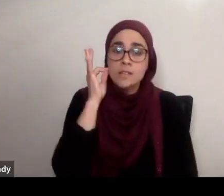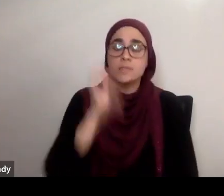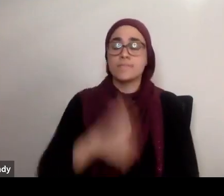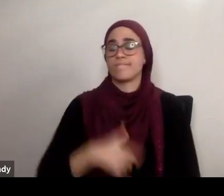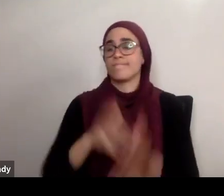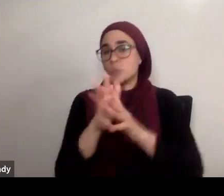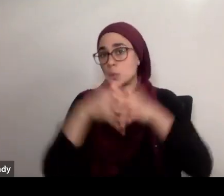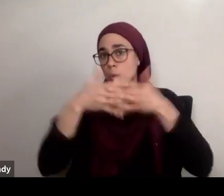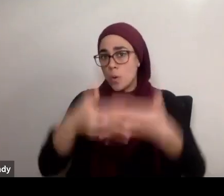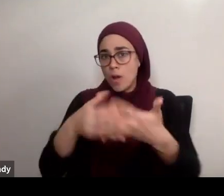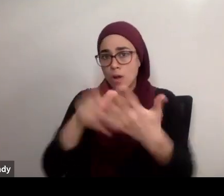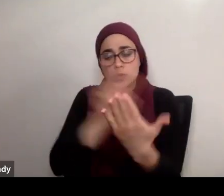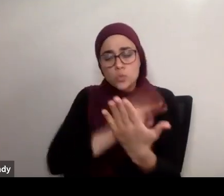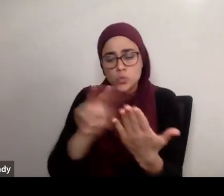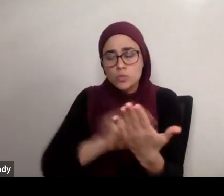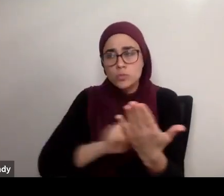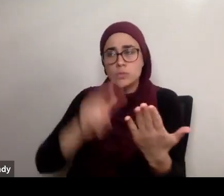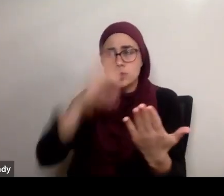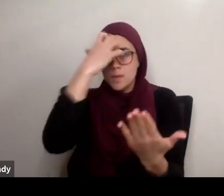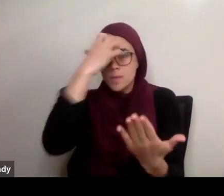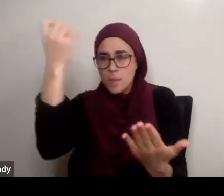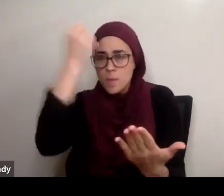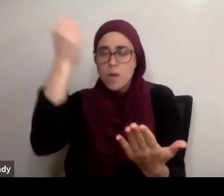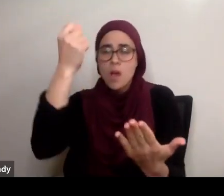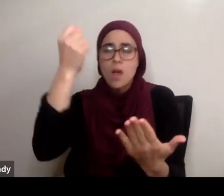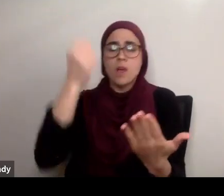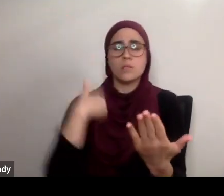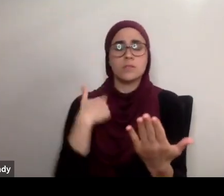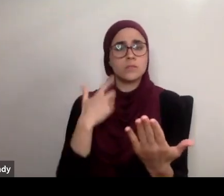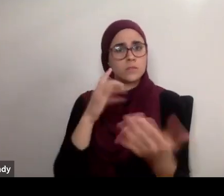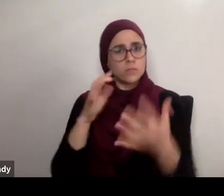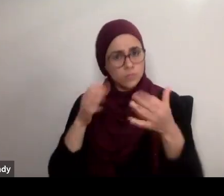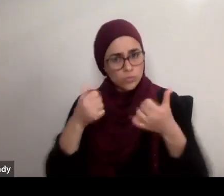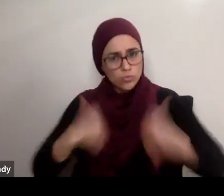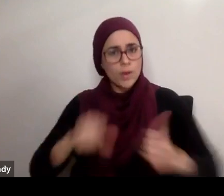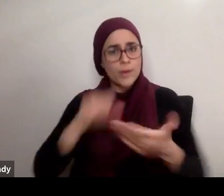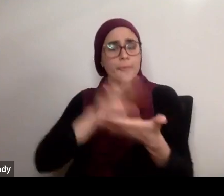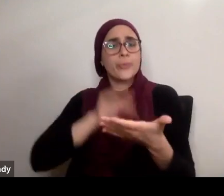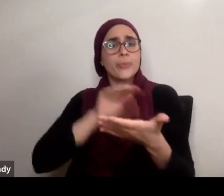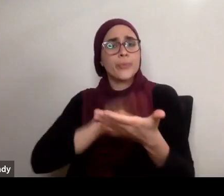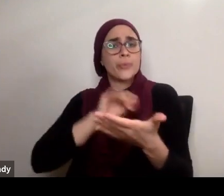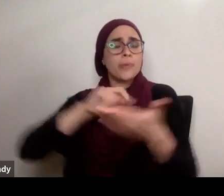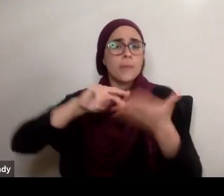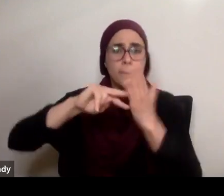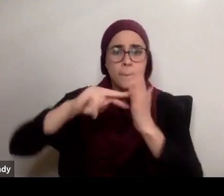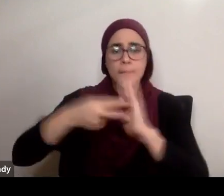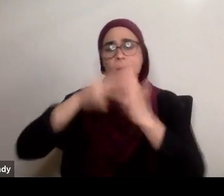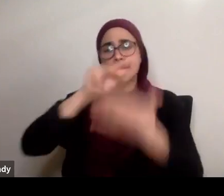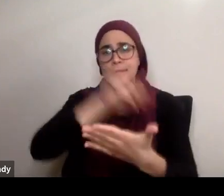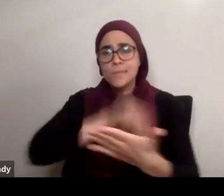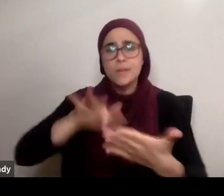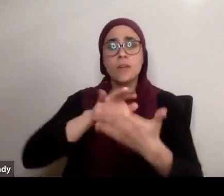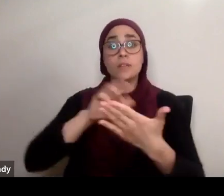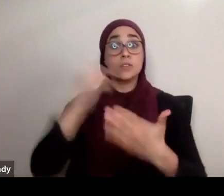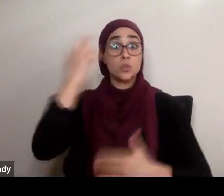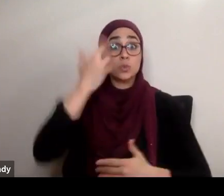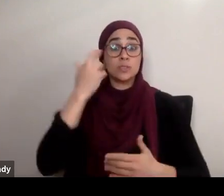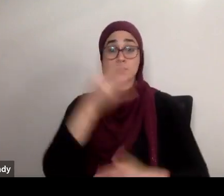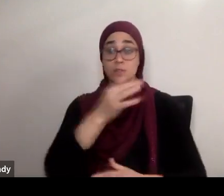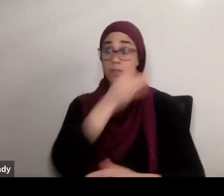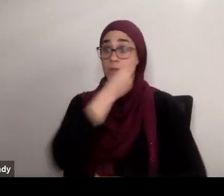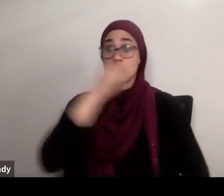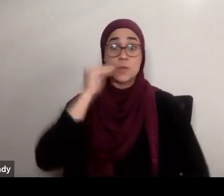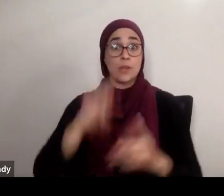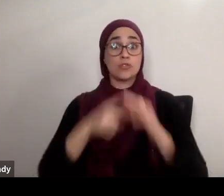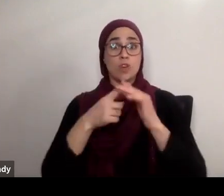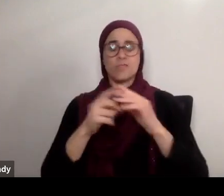the ayat, learning the meaning, so that when they come into Ramadan, they're fully prepared to enter the month and to take as many benefits as possible. So